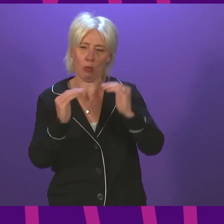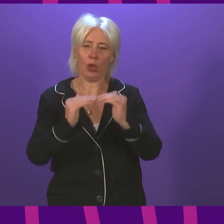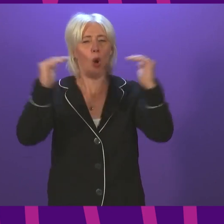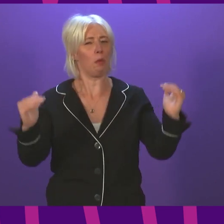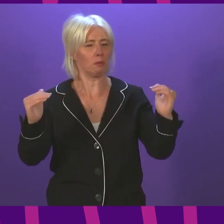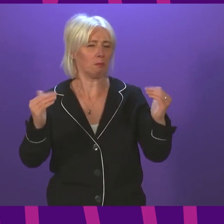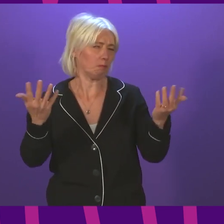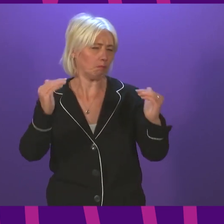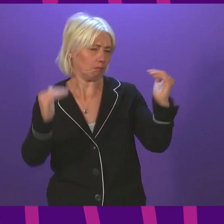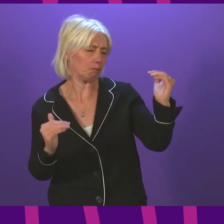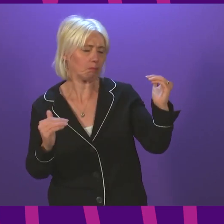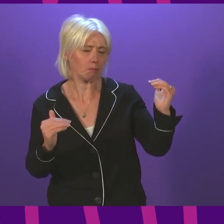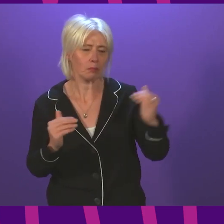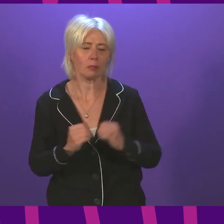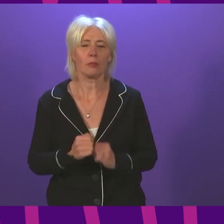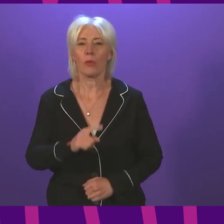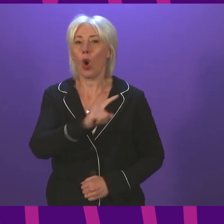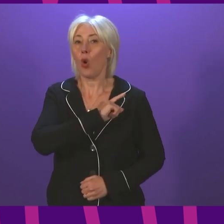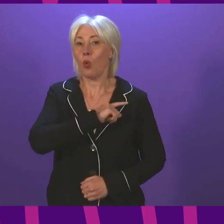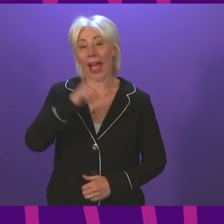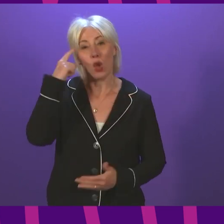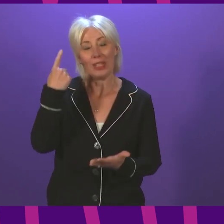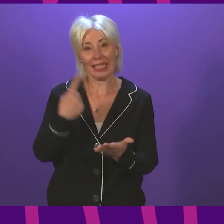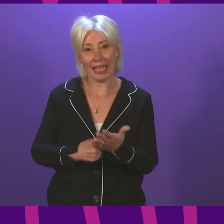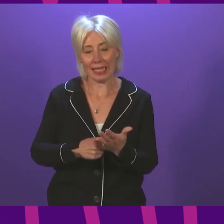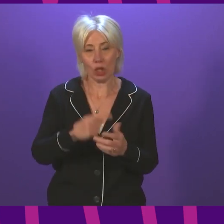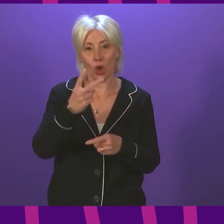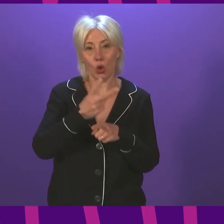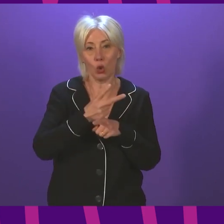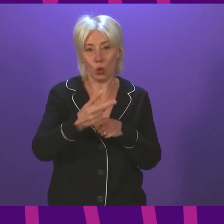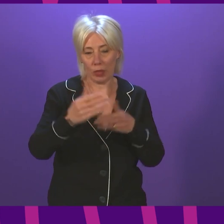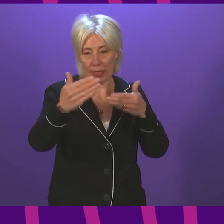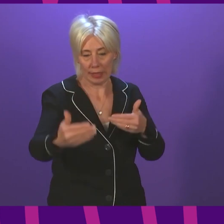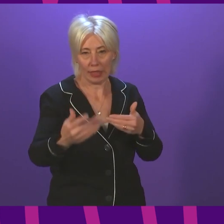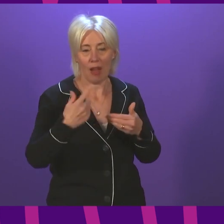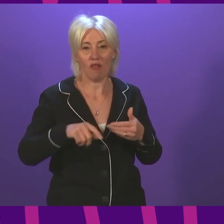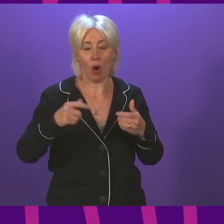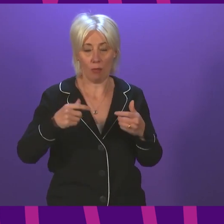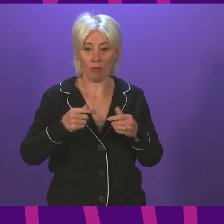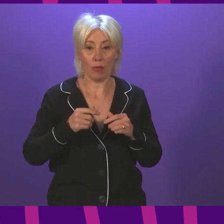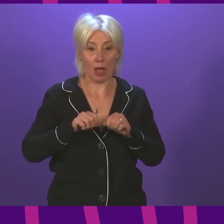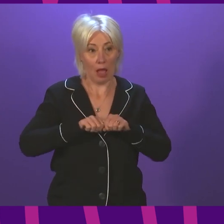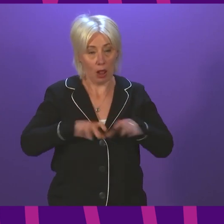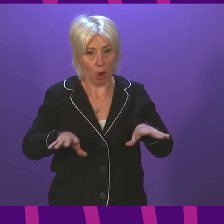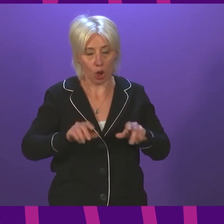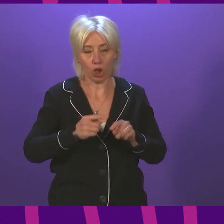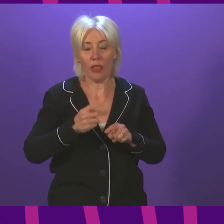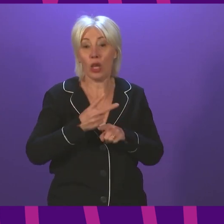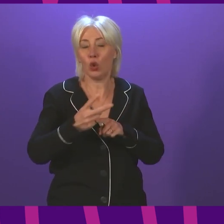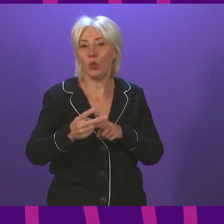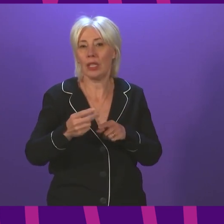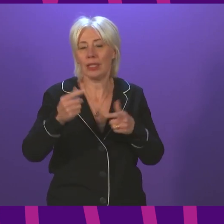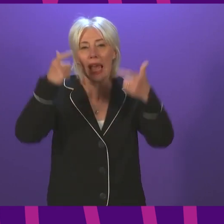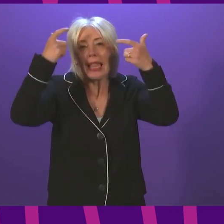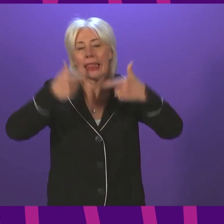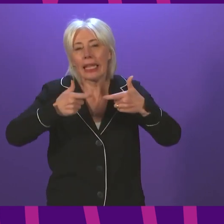before I come on to that, the reason why we decided to leave a two-week gap between the legal requirement coming into force, as planned,